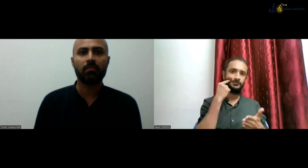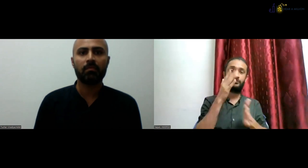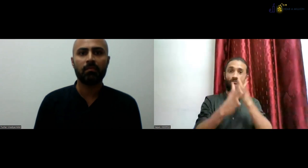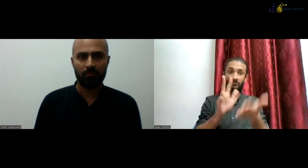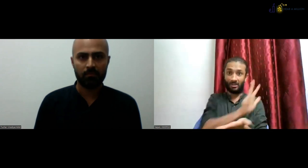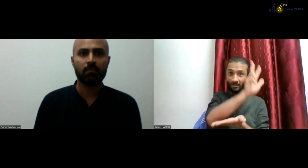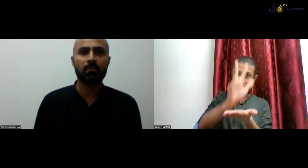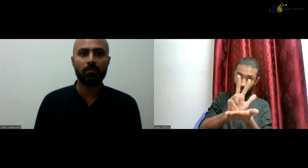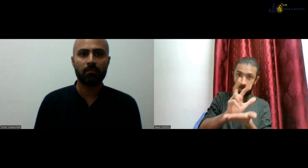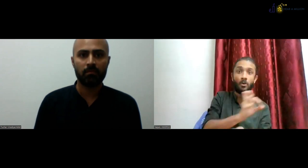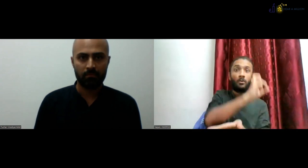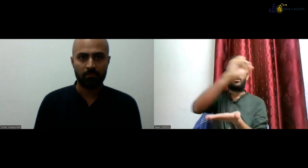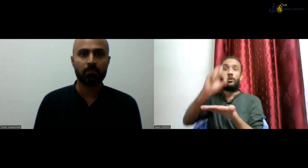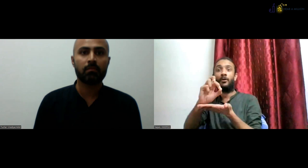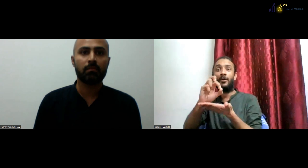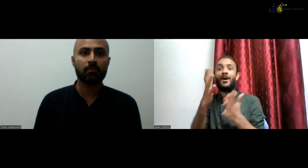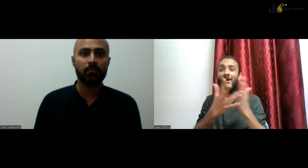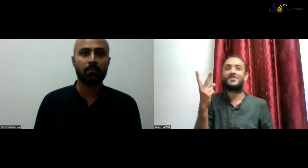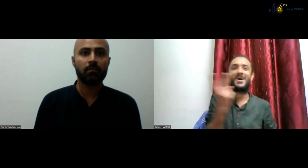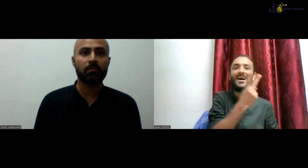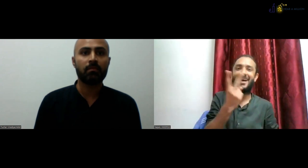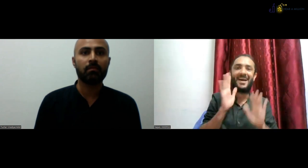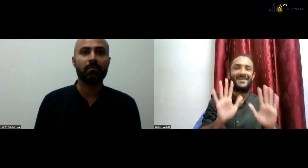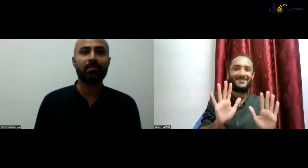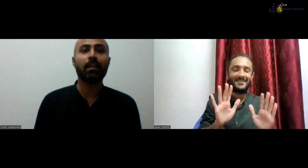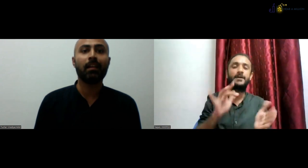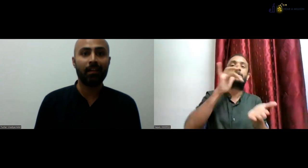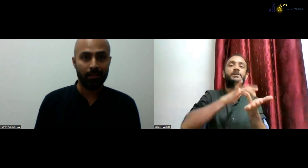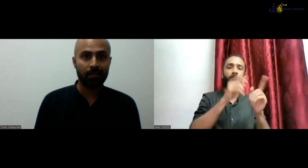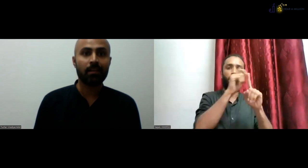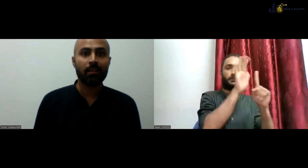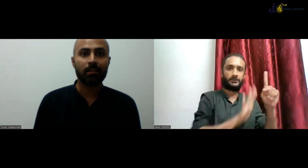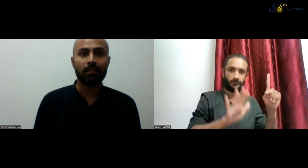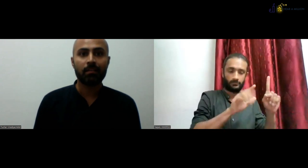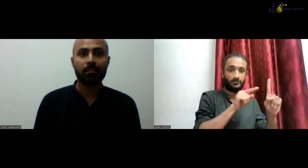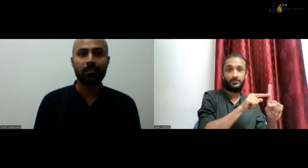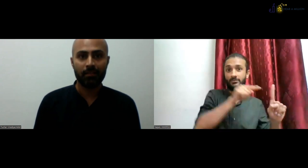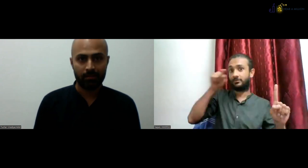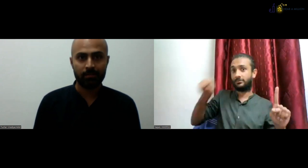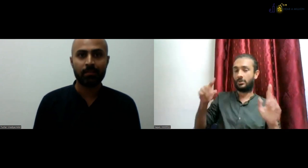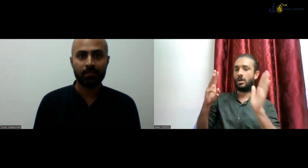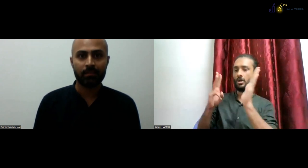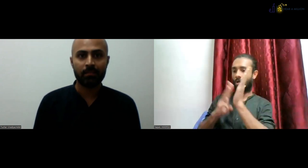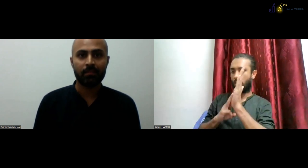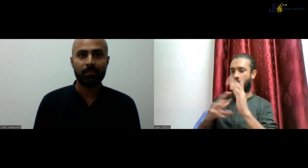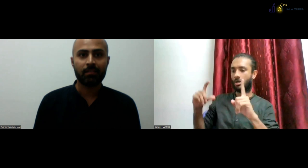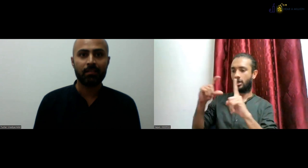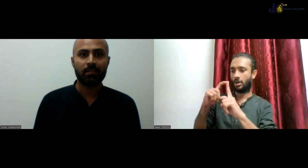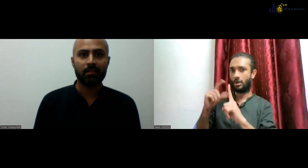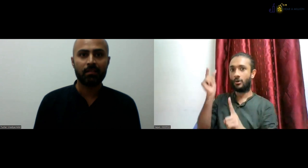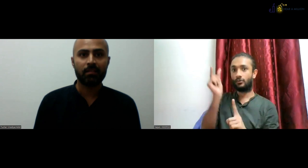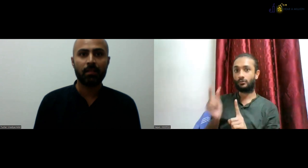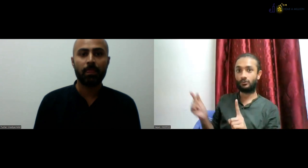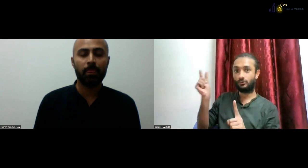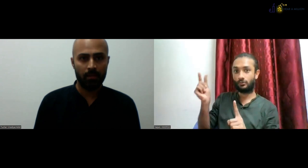Persons with Speech and Hearing Impairment. We have, I mean, yes, again, we have to understand that eight, there's a variation in the sign.